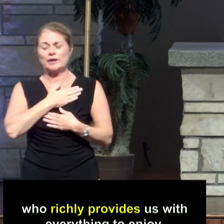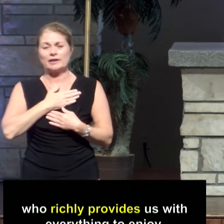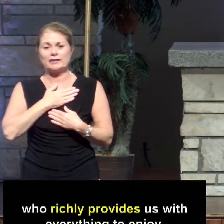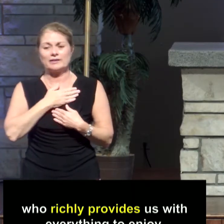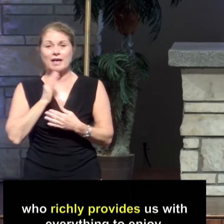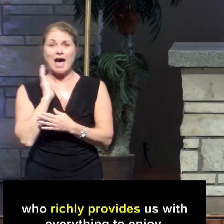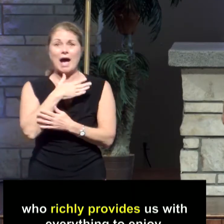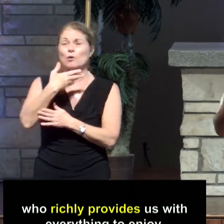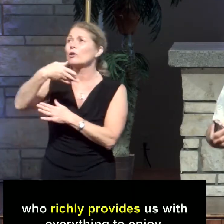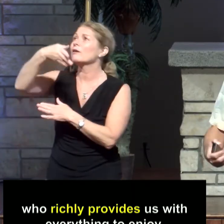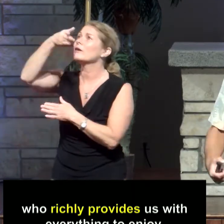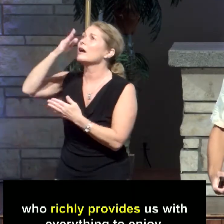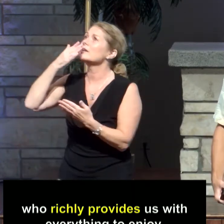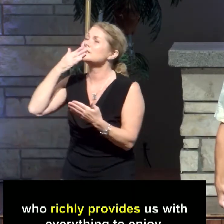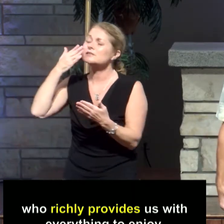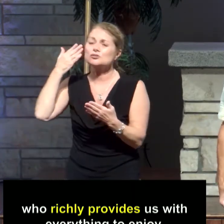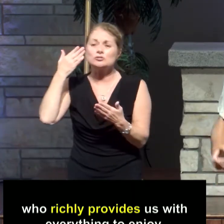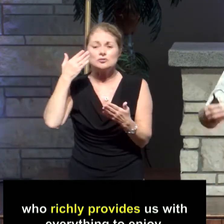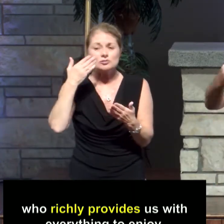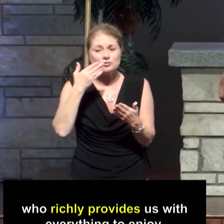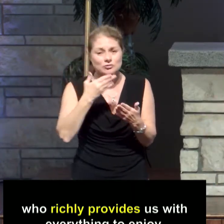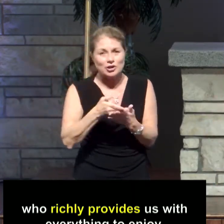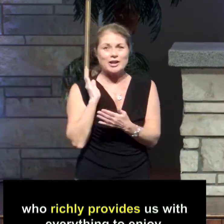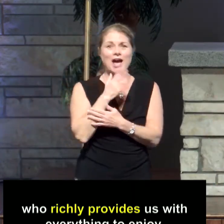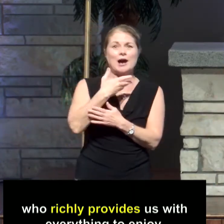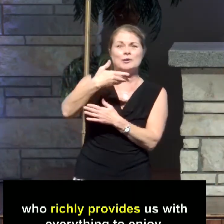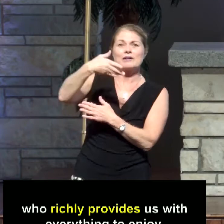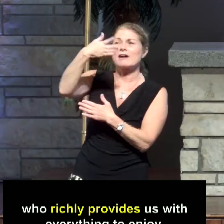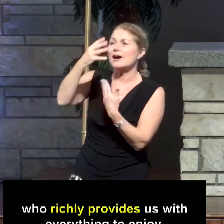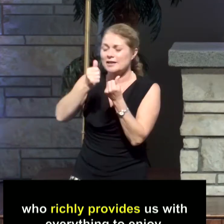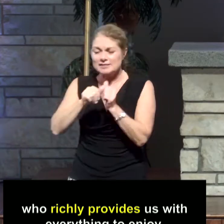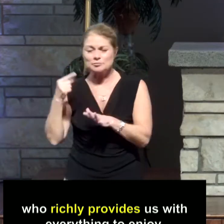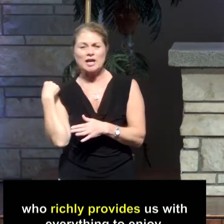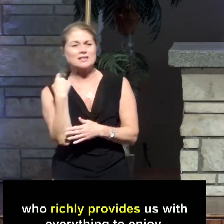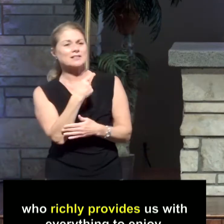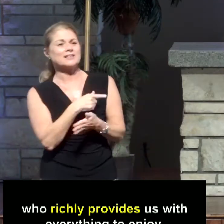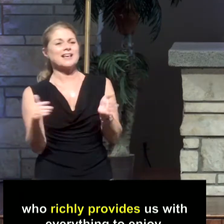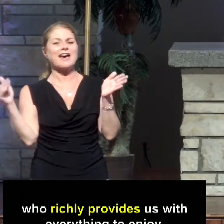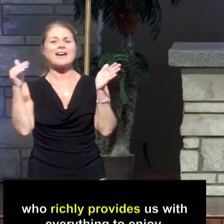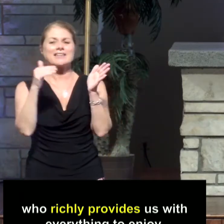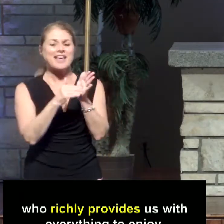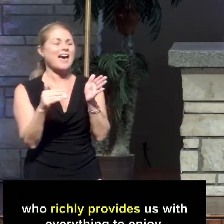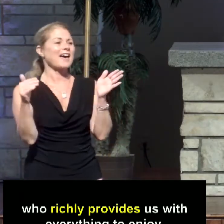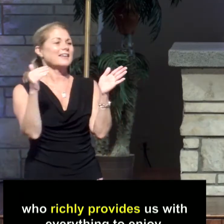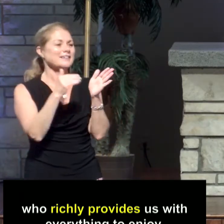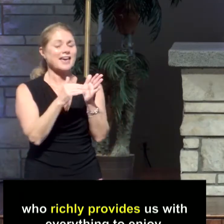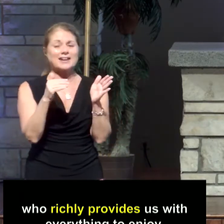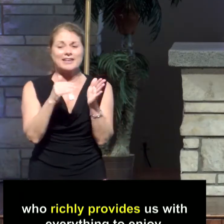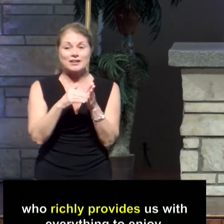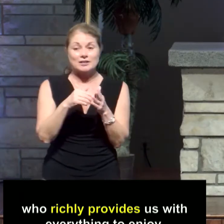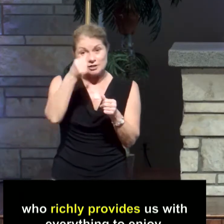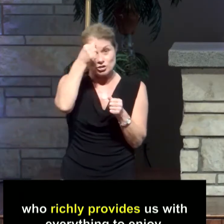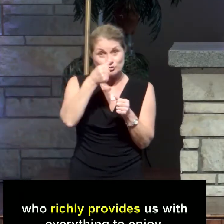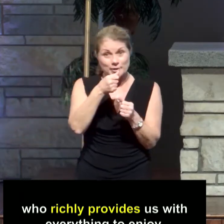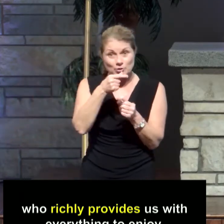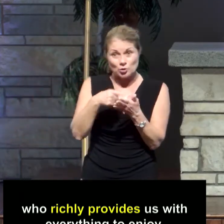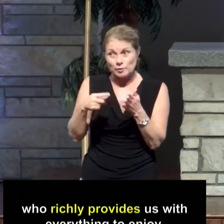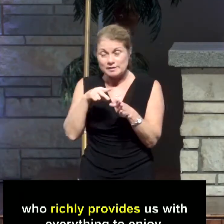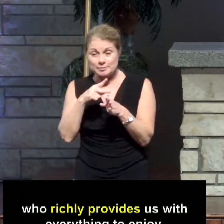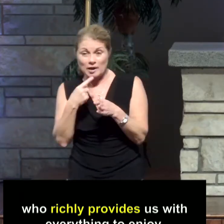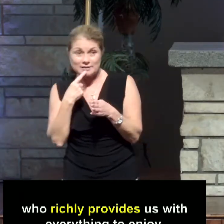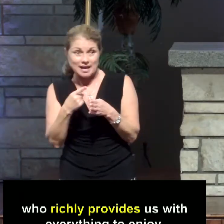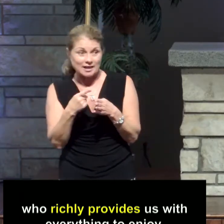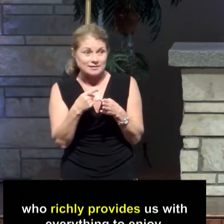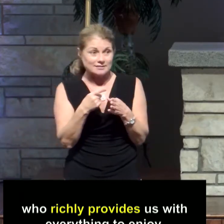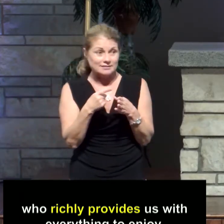Our God is good. Our God has blessed us over and over and over again. And then look what Paul says. He goes, they are to